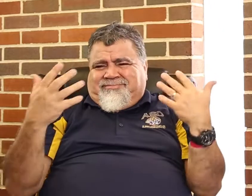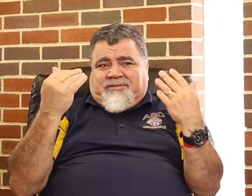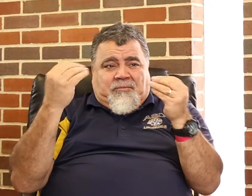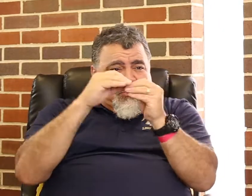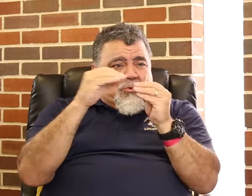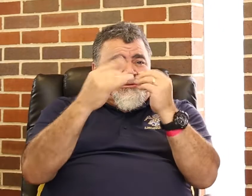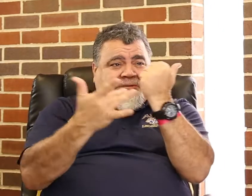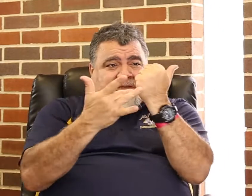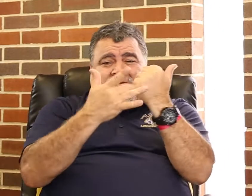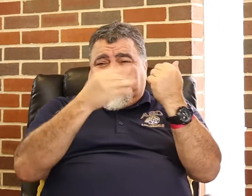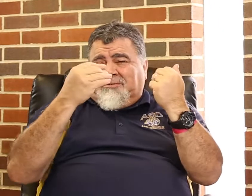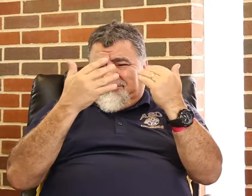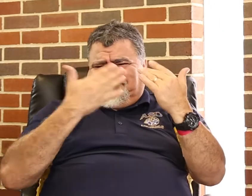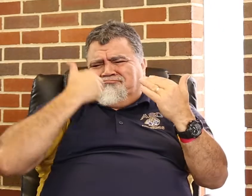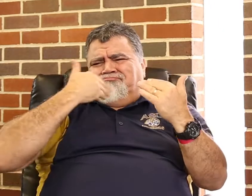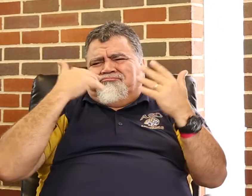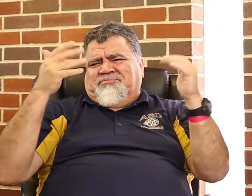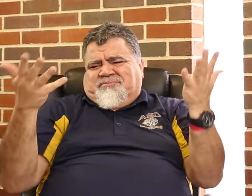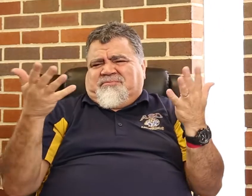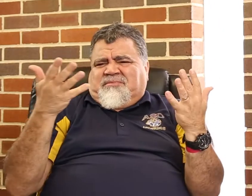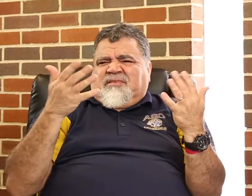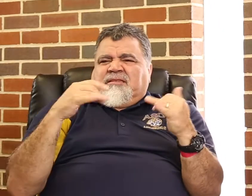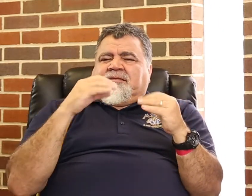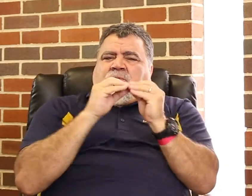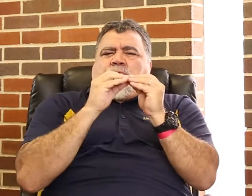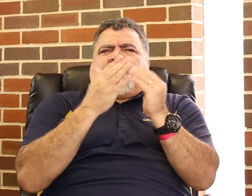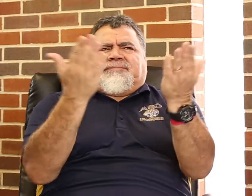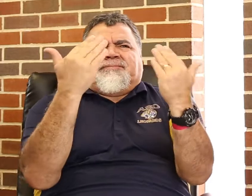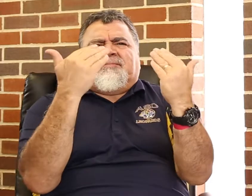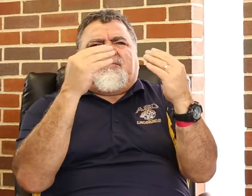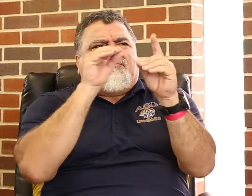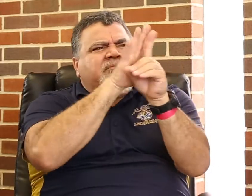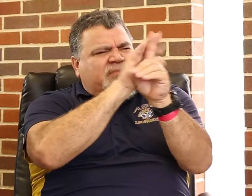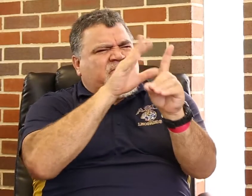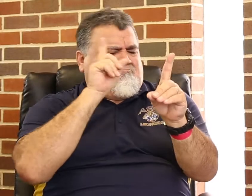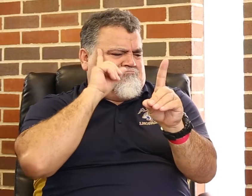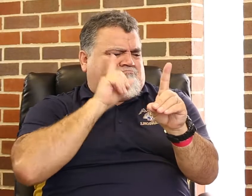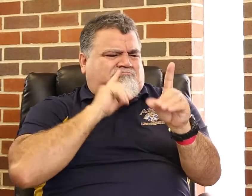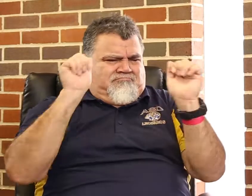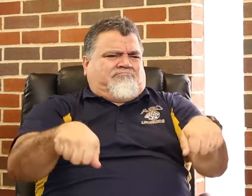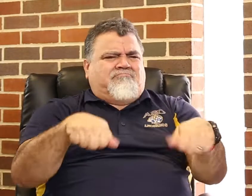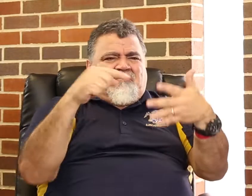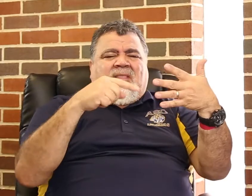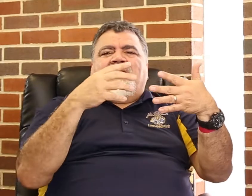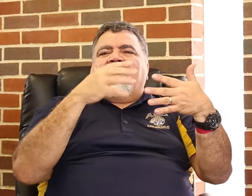we've got a whole list of other things we can do. Technology, you know, is getting better and better, and more things are being exposed to deaf people.